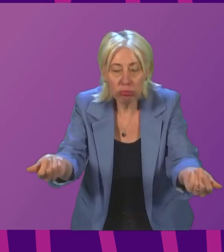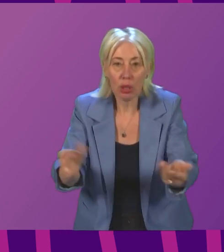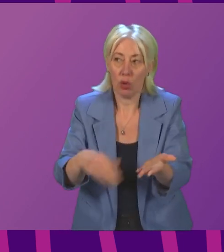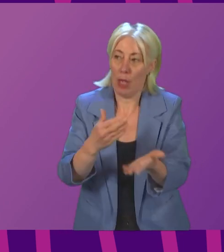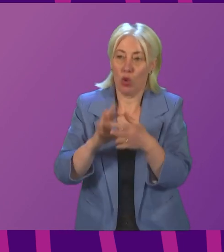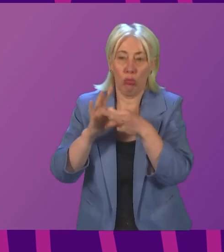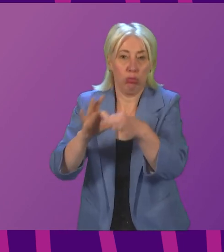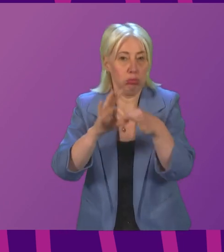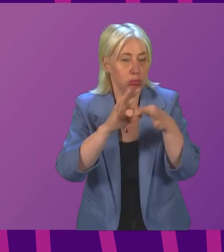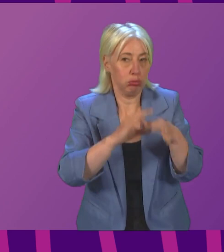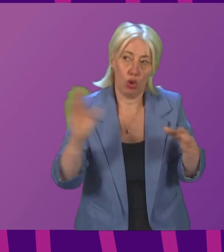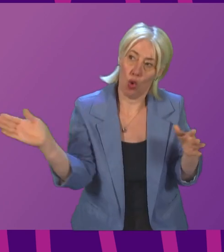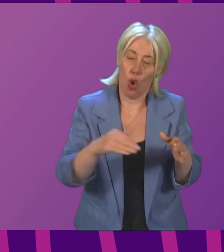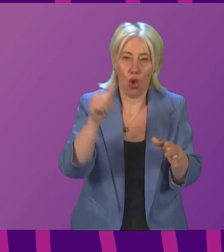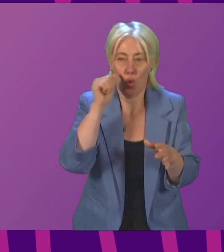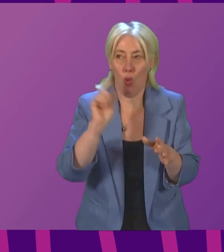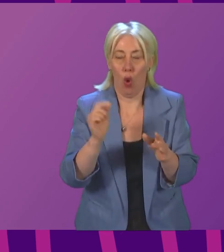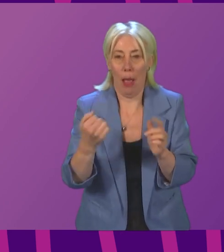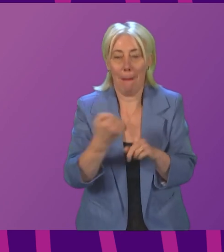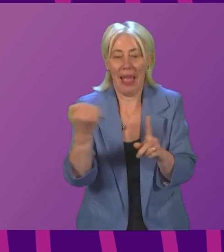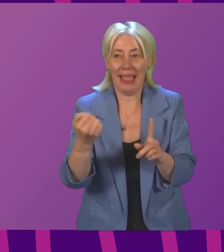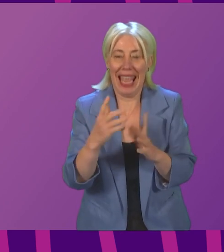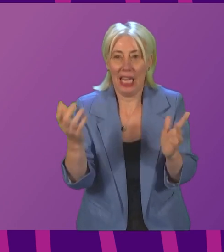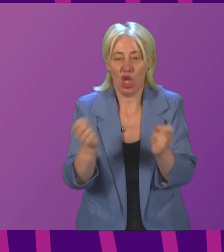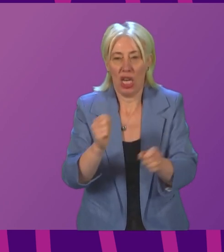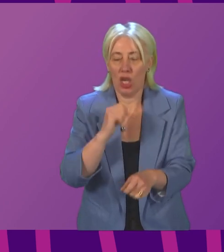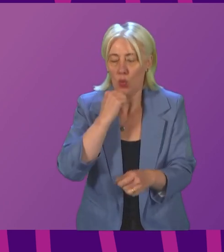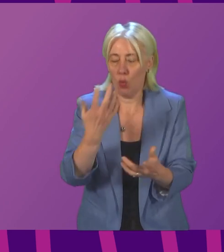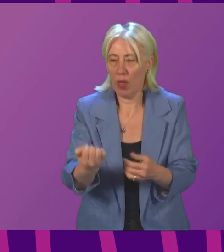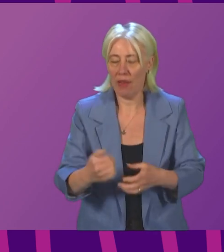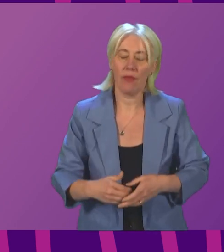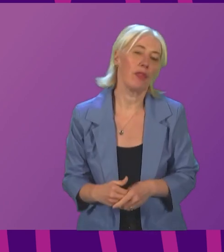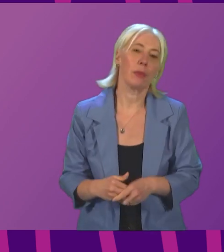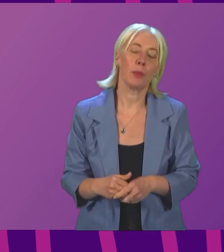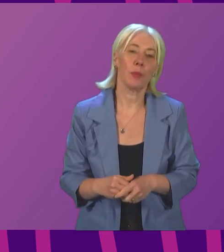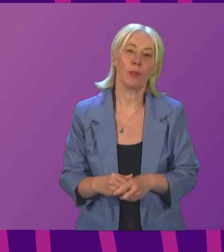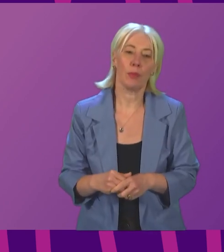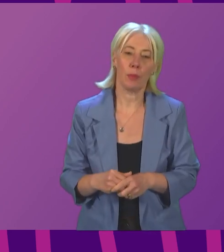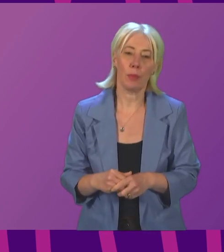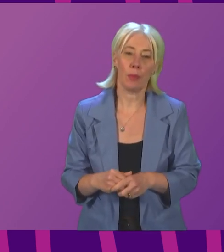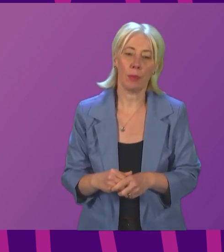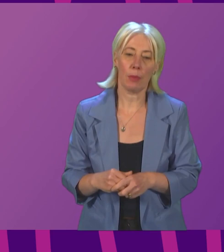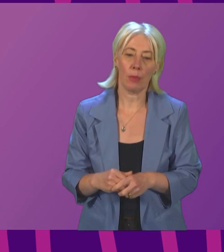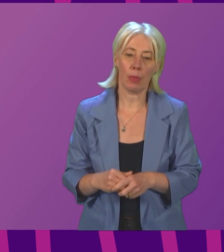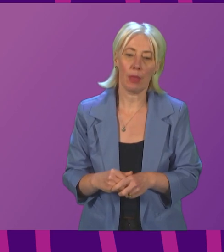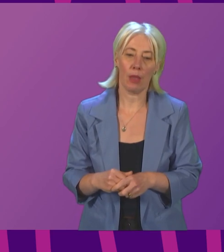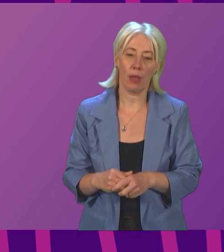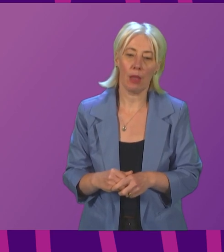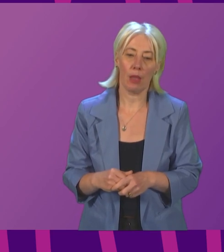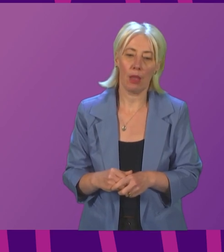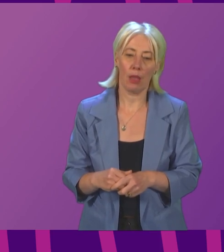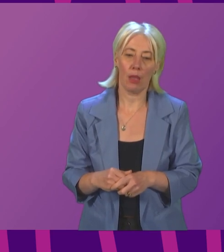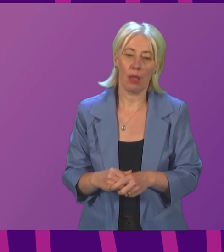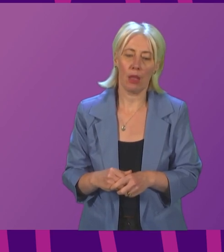sectors to understand the impact of any changes? First Minister. Not with her.